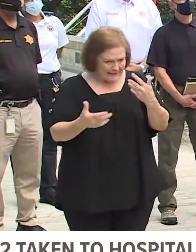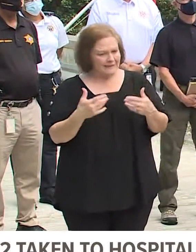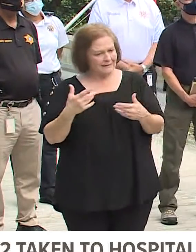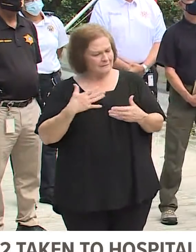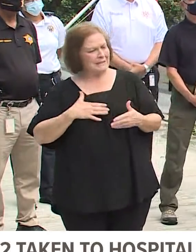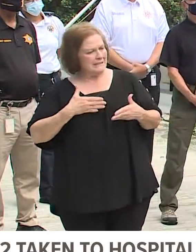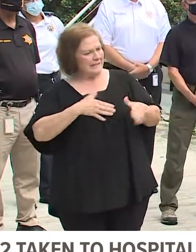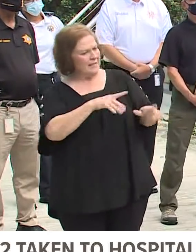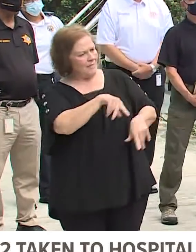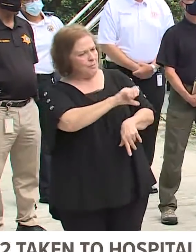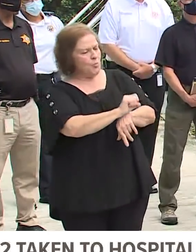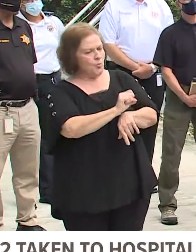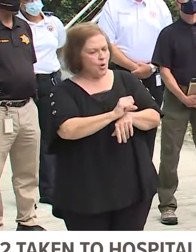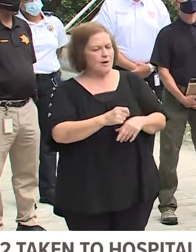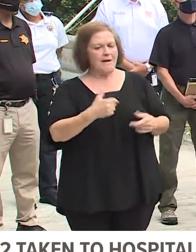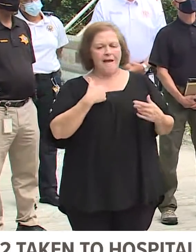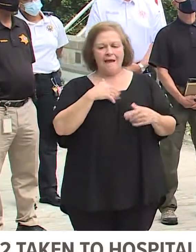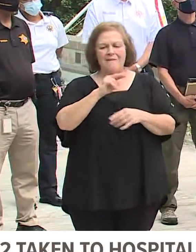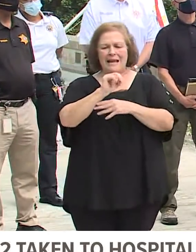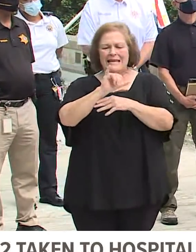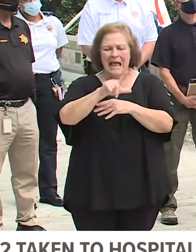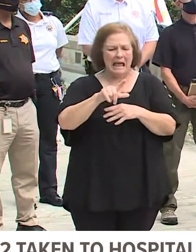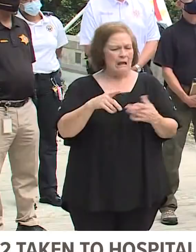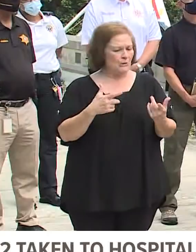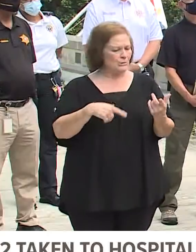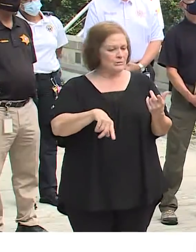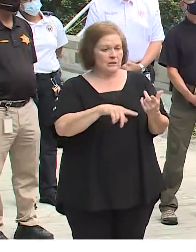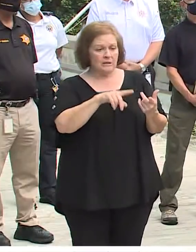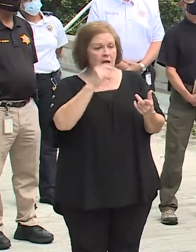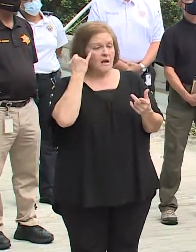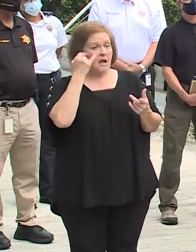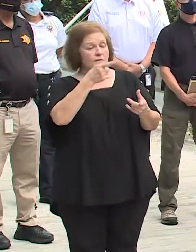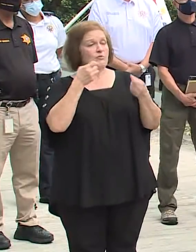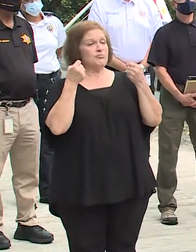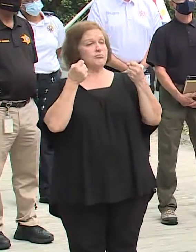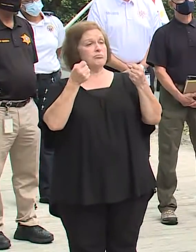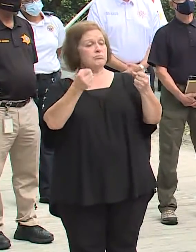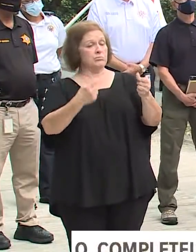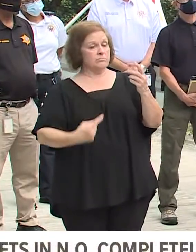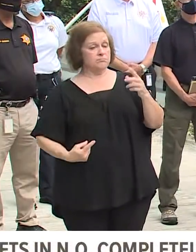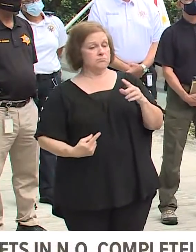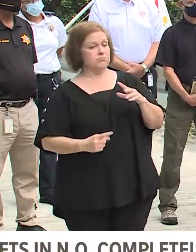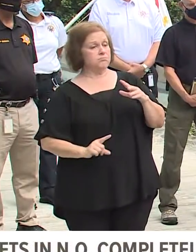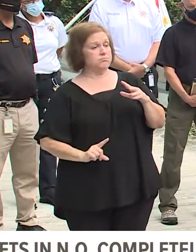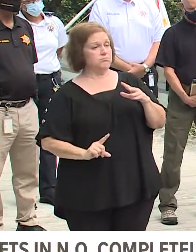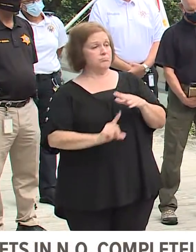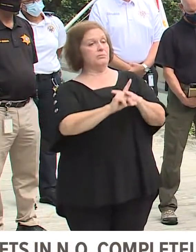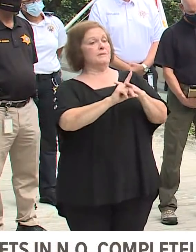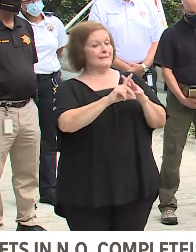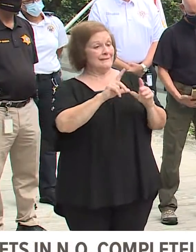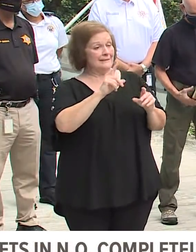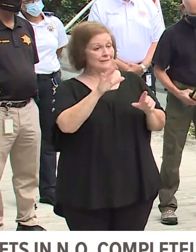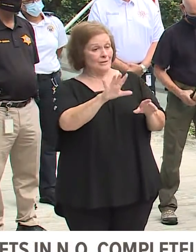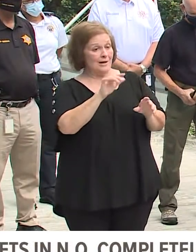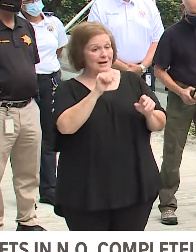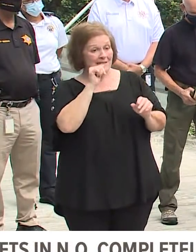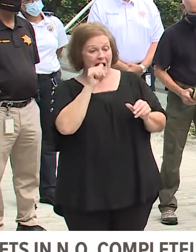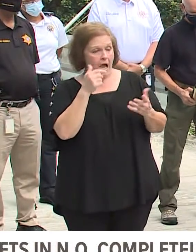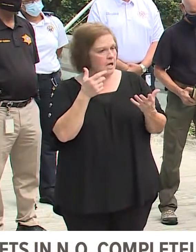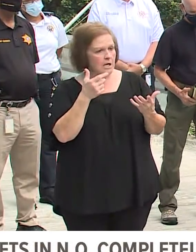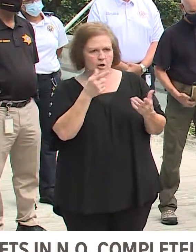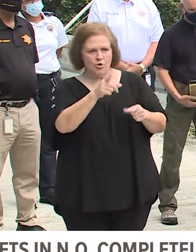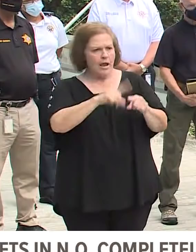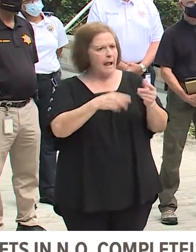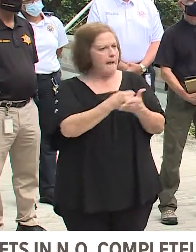amount of roof nails and debris in the streets if you're driving around and you blow a tire because of the equipment out there it's really hard to get a new tire right